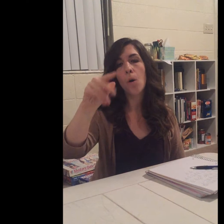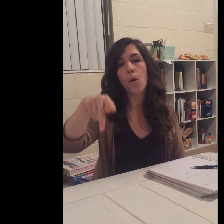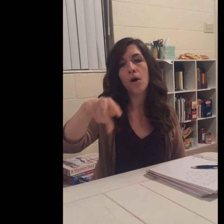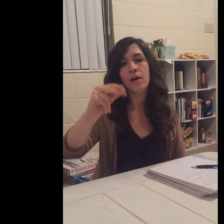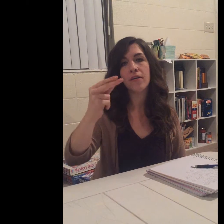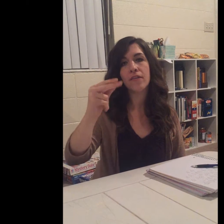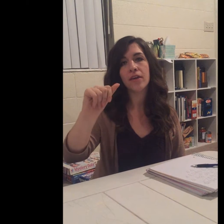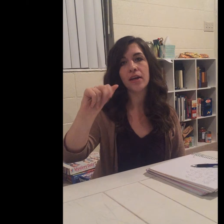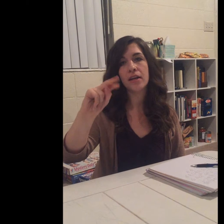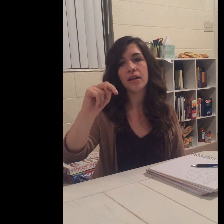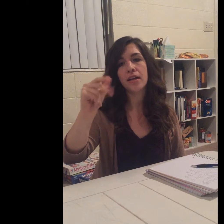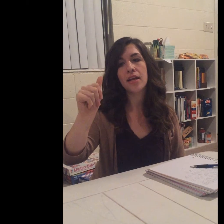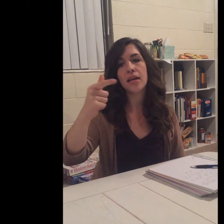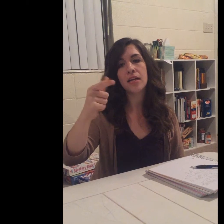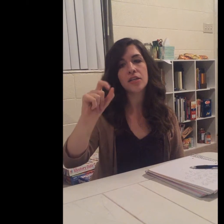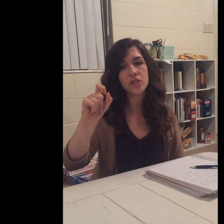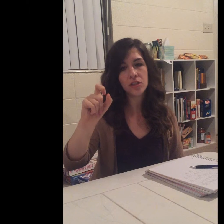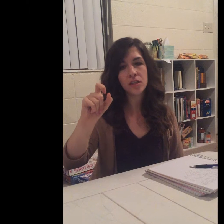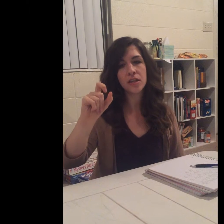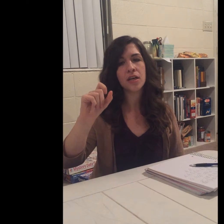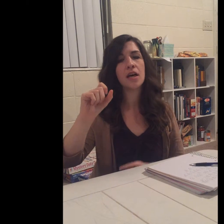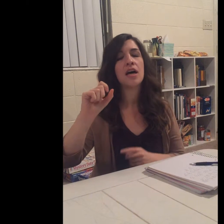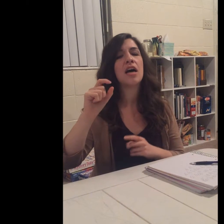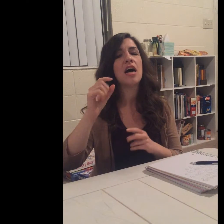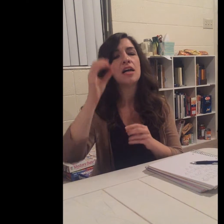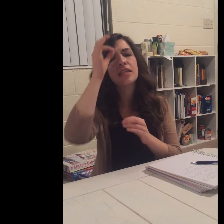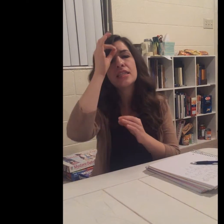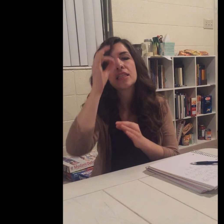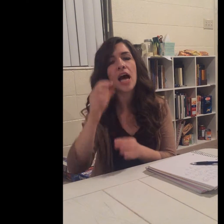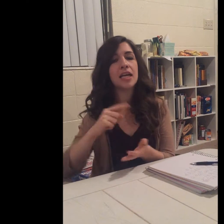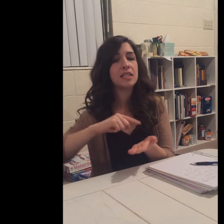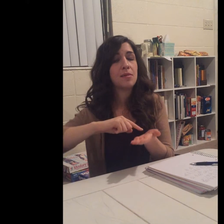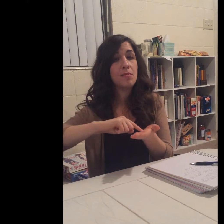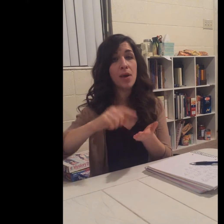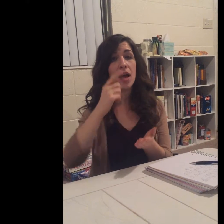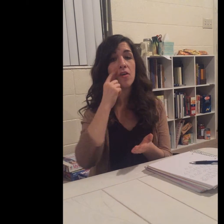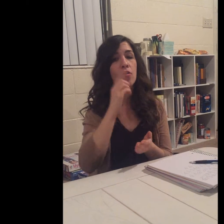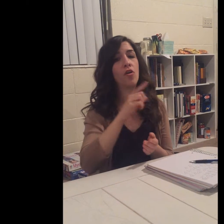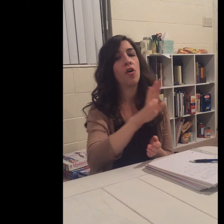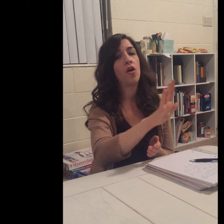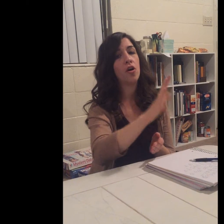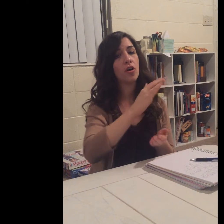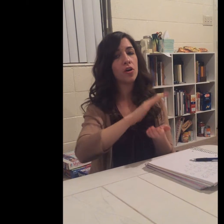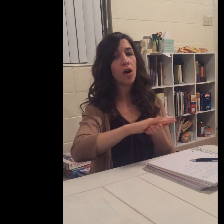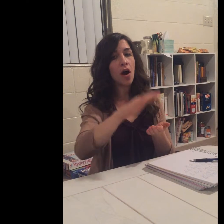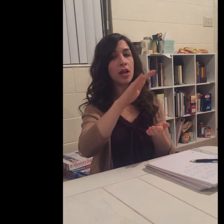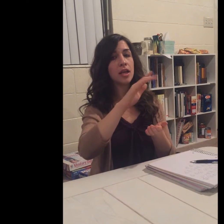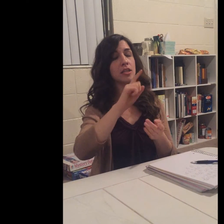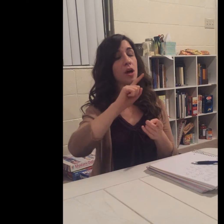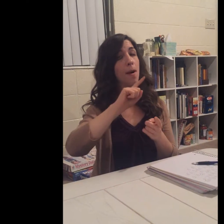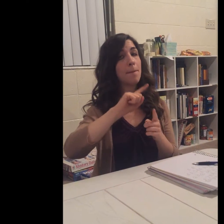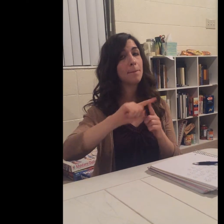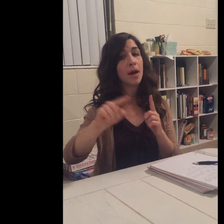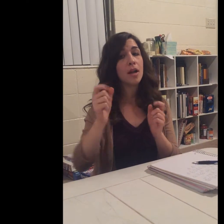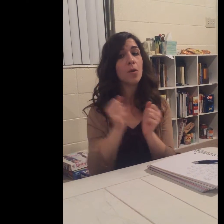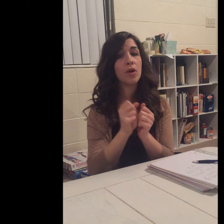How can he really remind me of someone that I've never met?